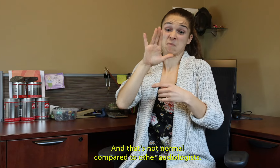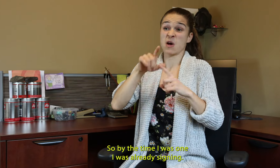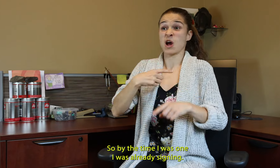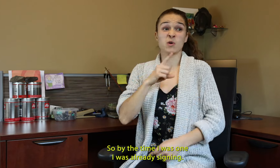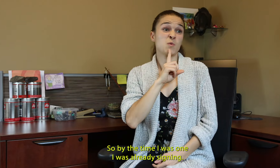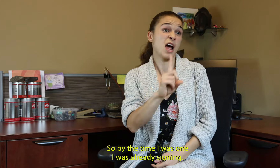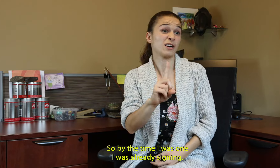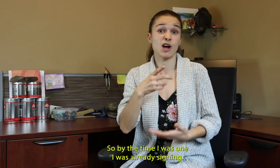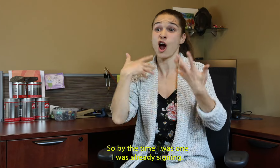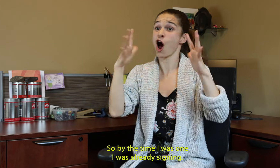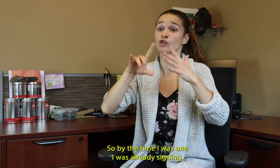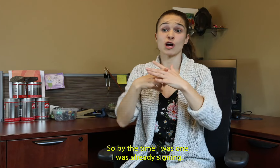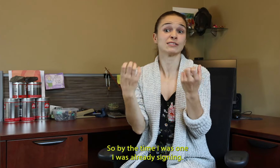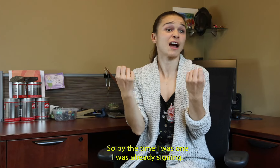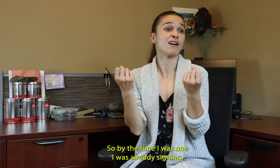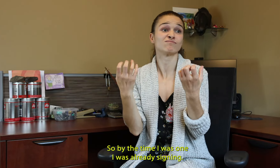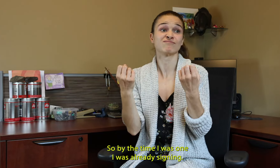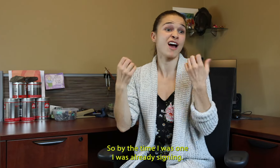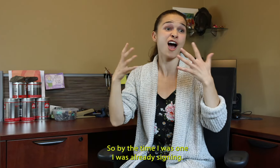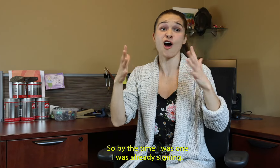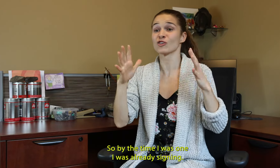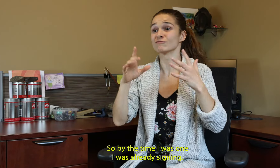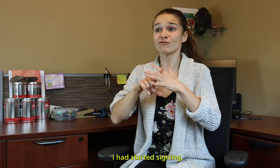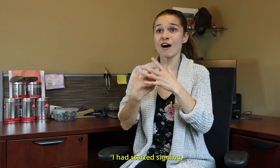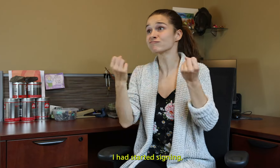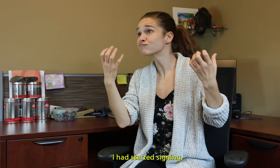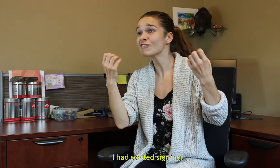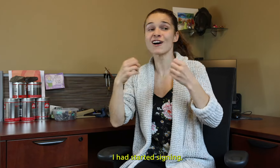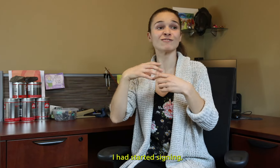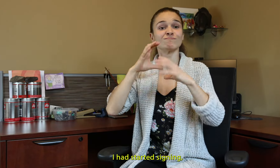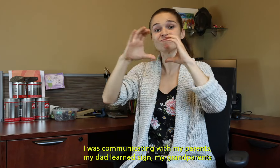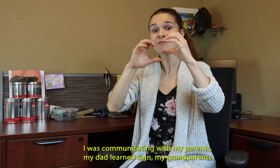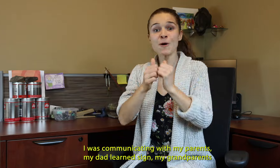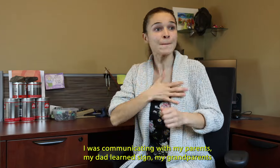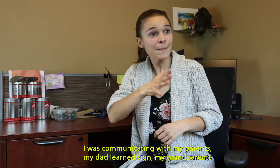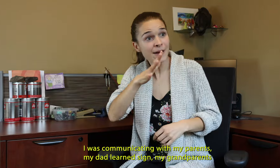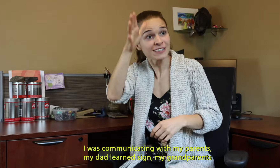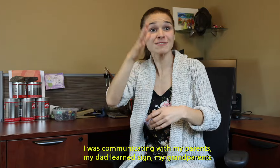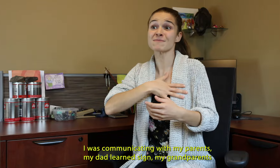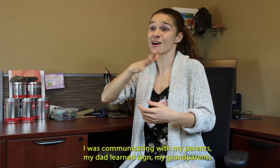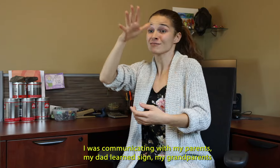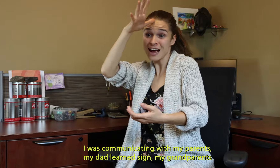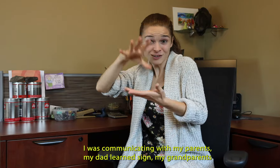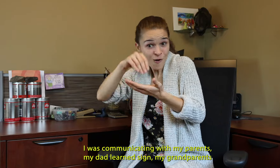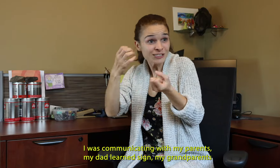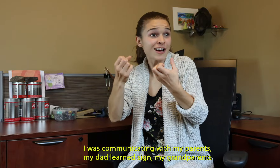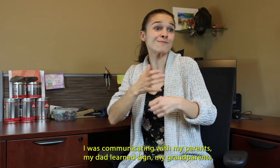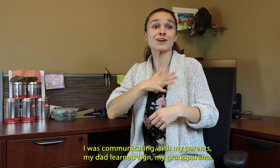So by the time I was one, I was already signing. I started signing. I was communicating with my parents. My dad learned